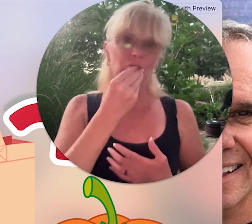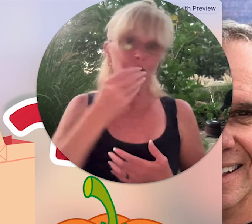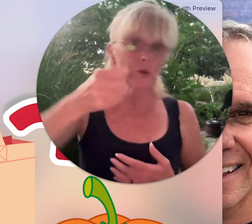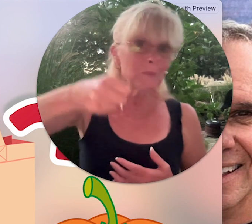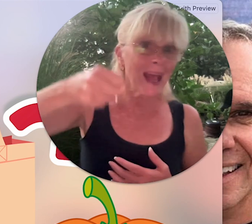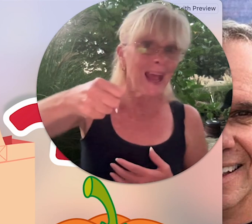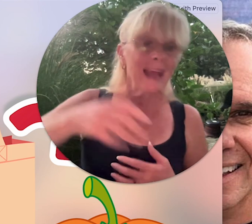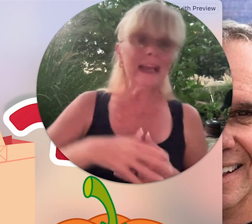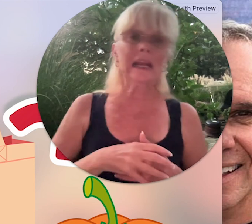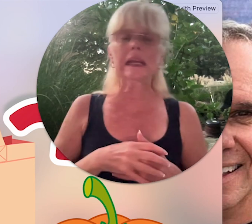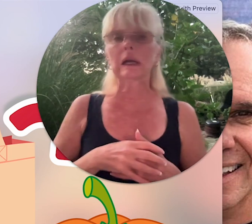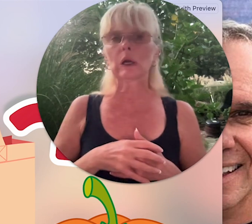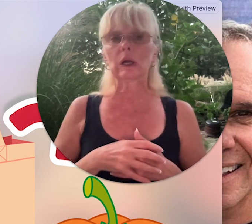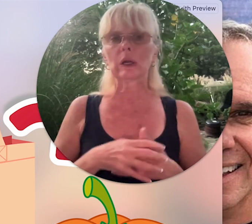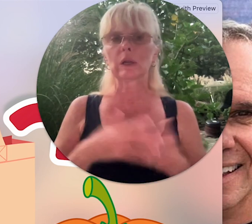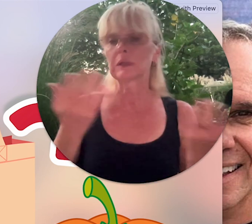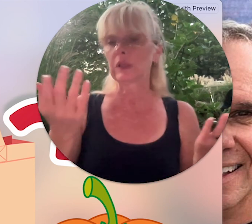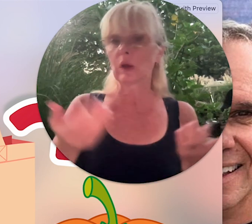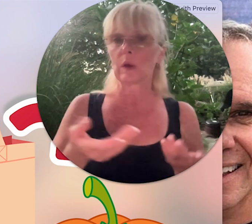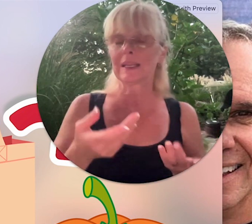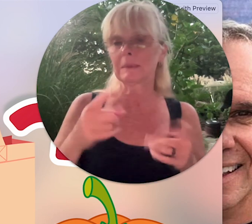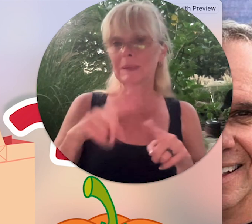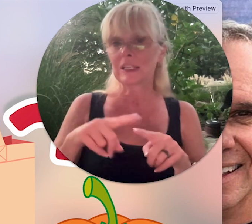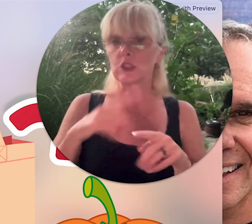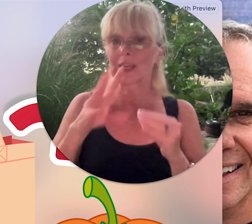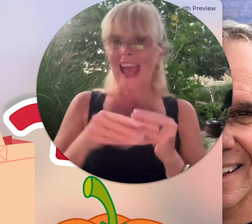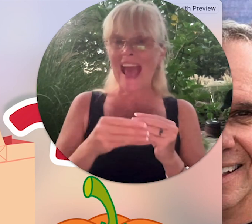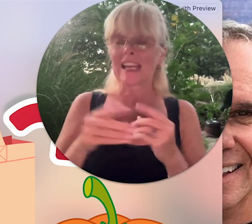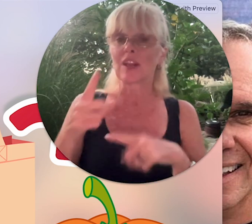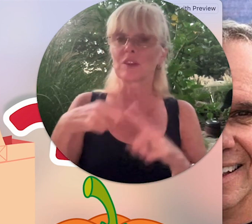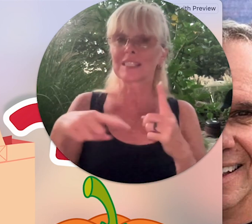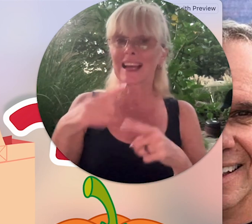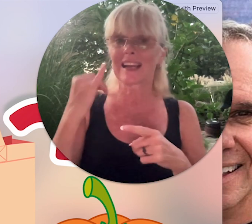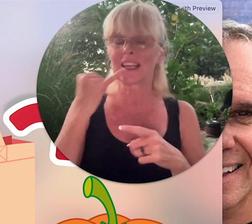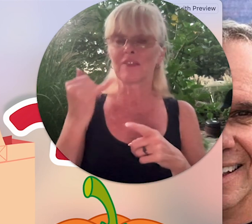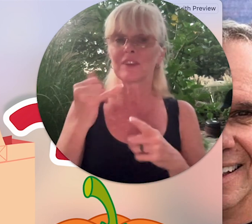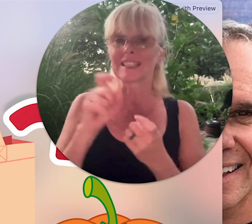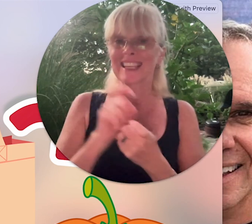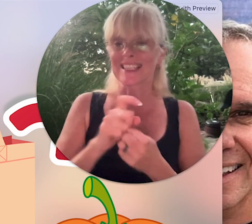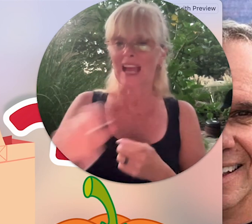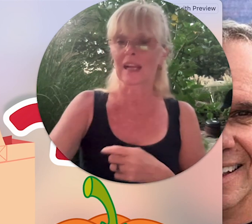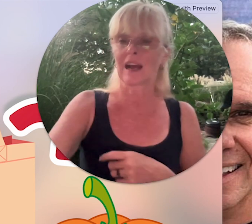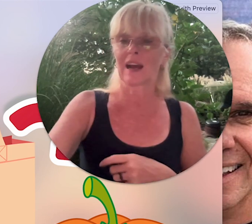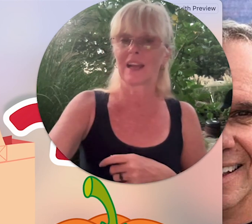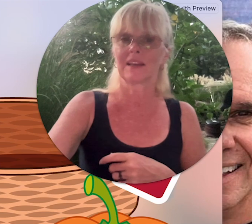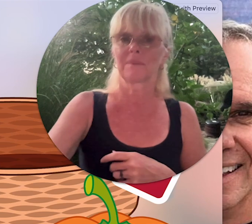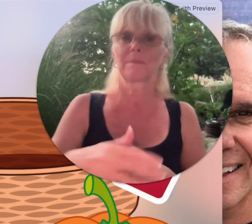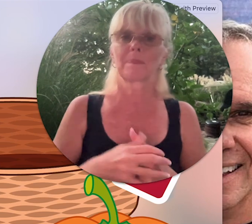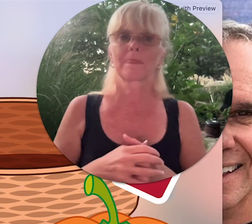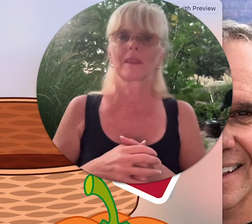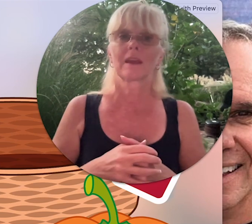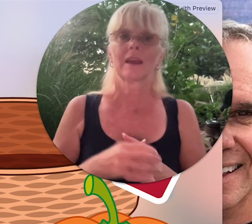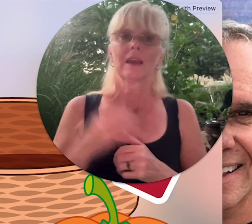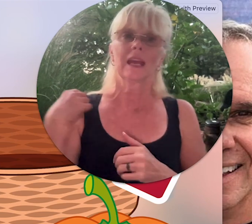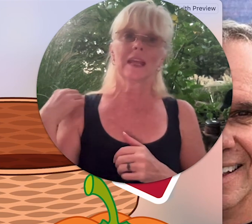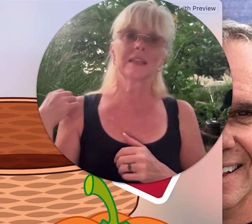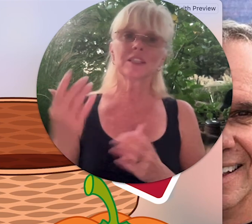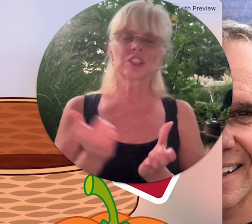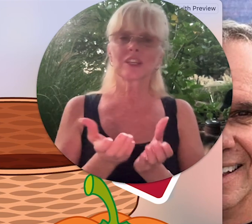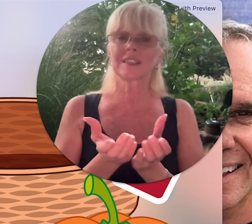food bag or you know it depends you can add another sign if it's an exact kind and this is just